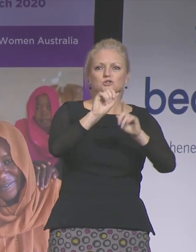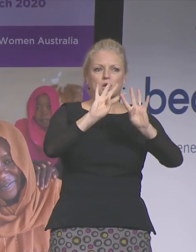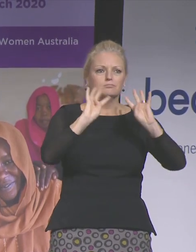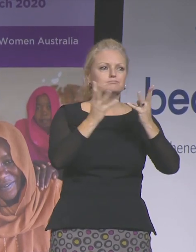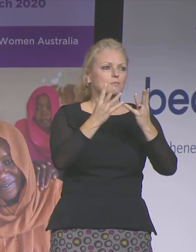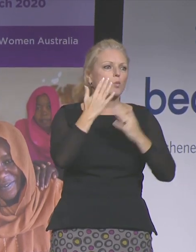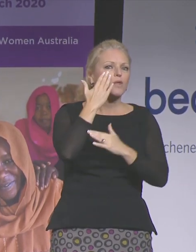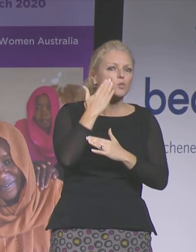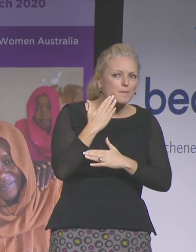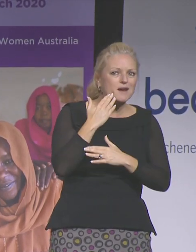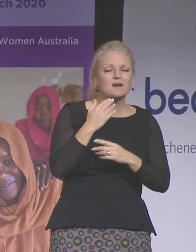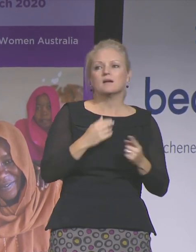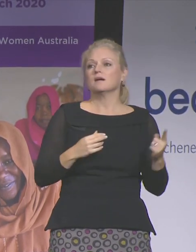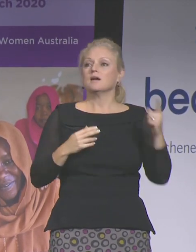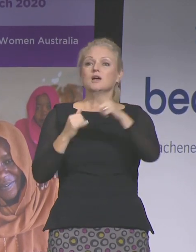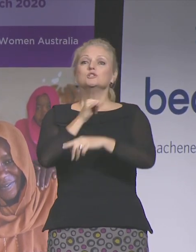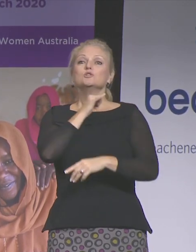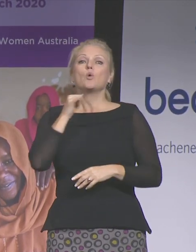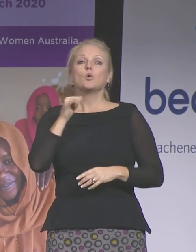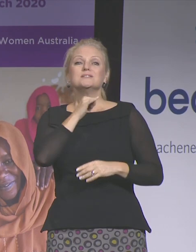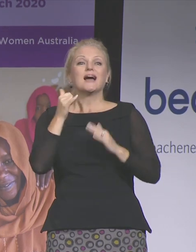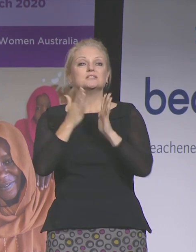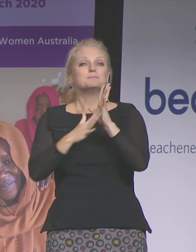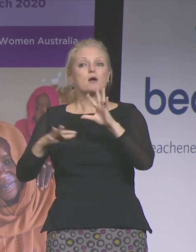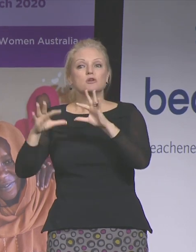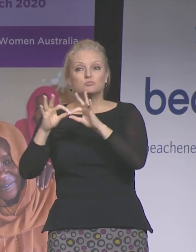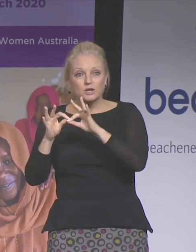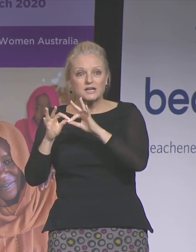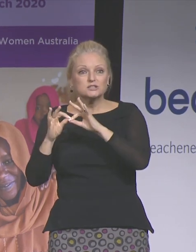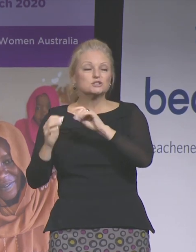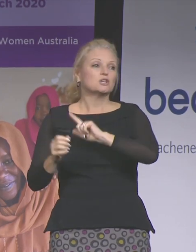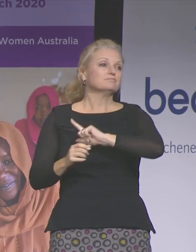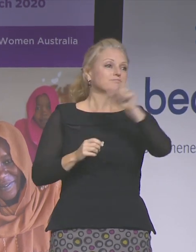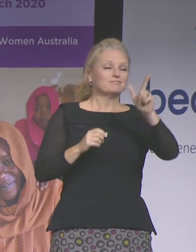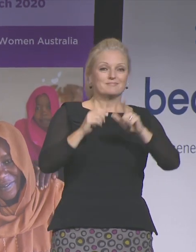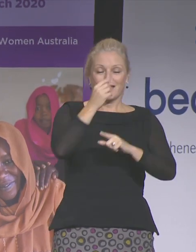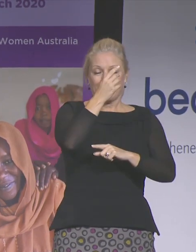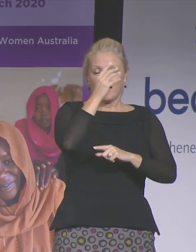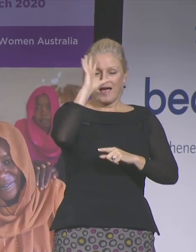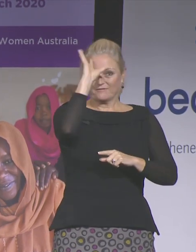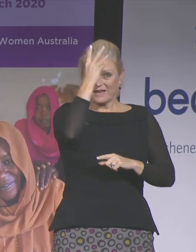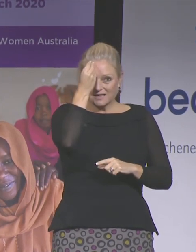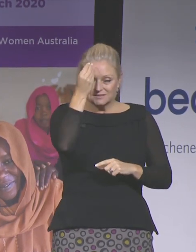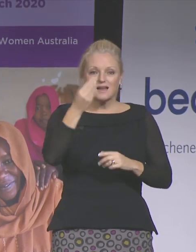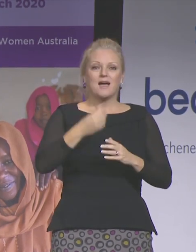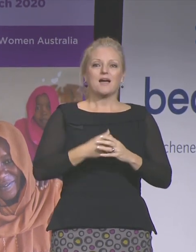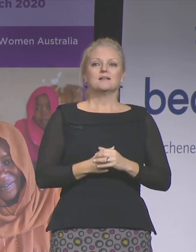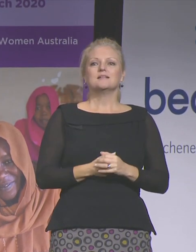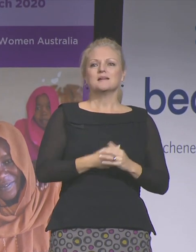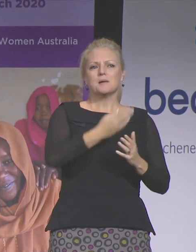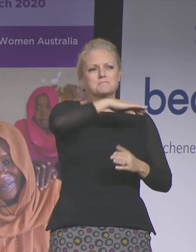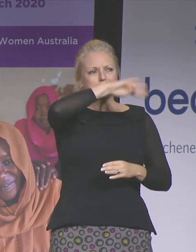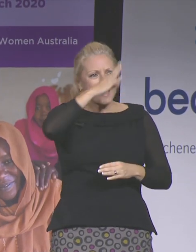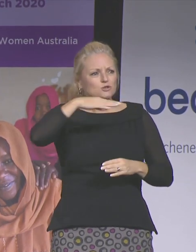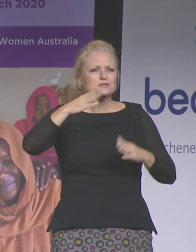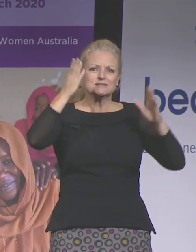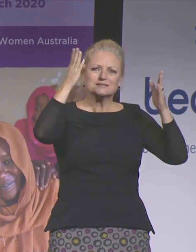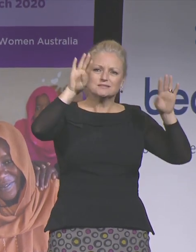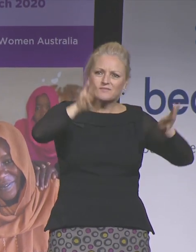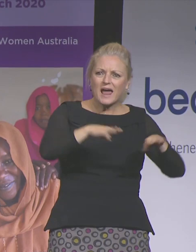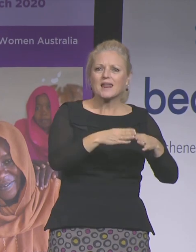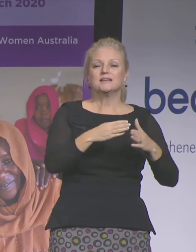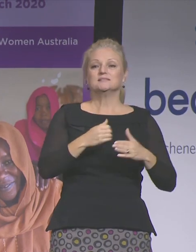production lines in Murray Bridge to the mountains and valleys of Afghanistan. It has taken me to remote